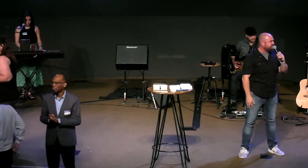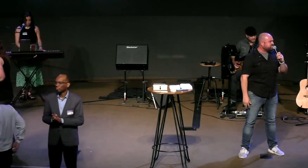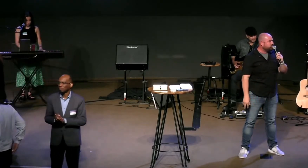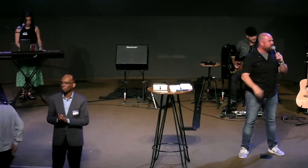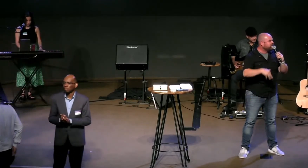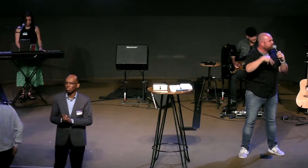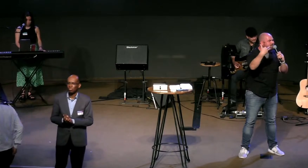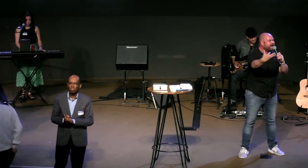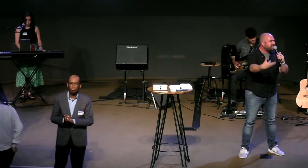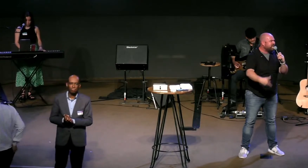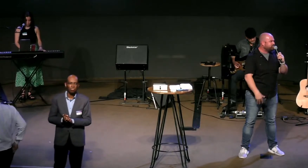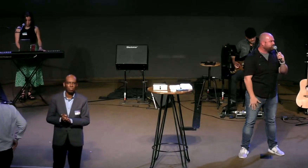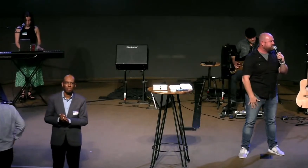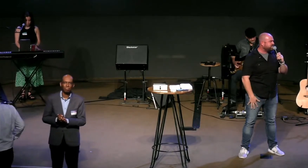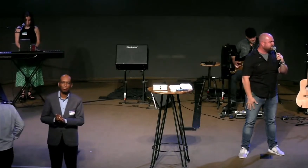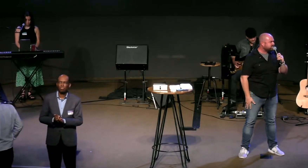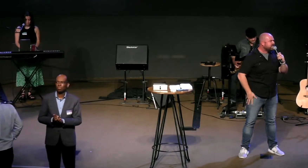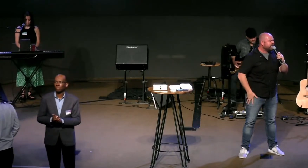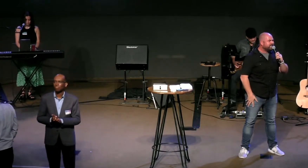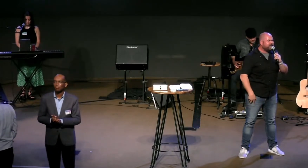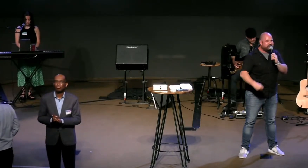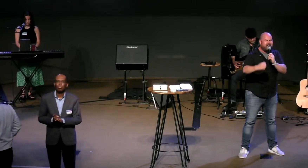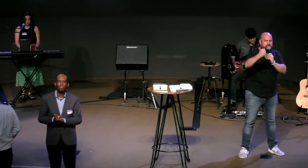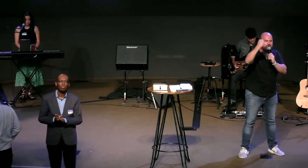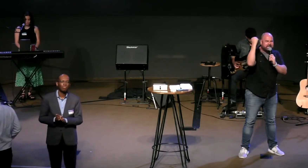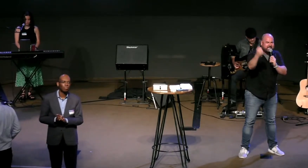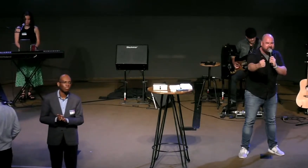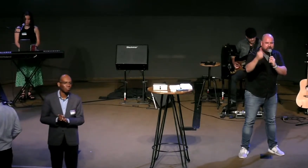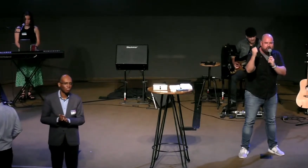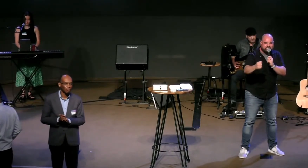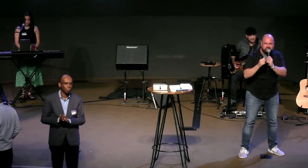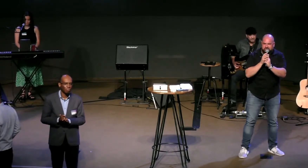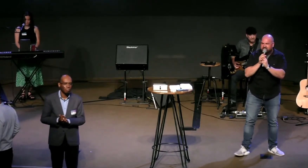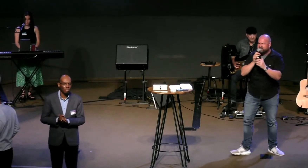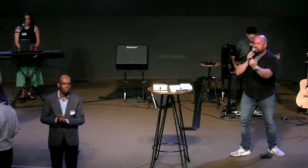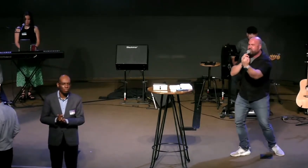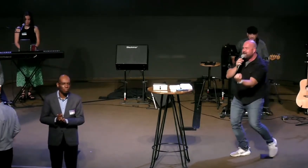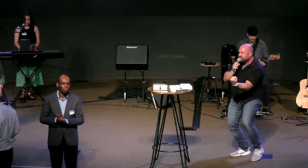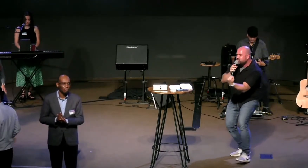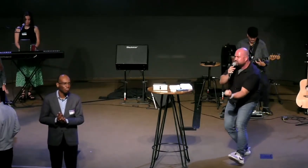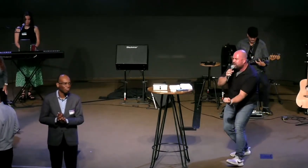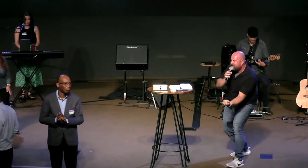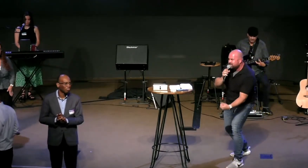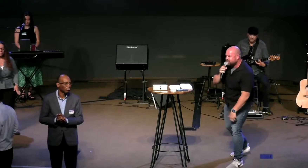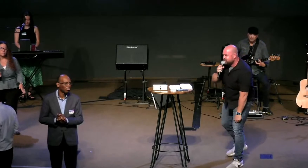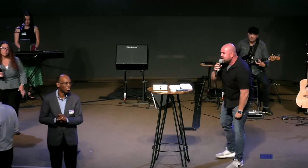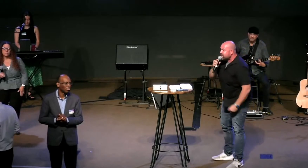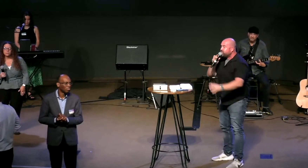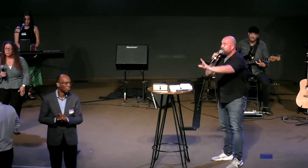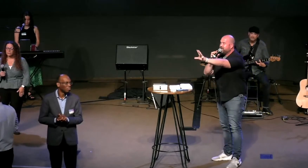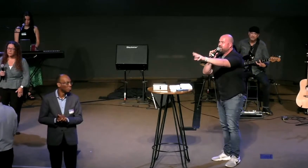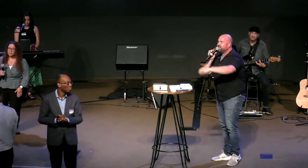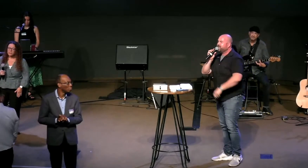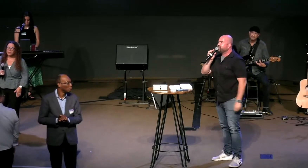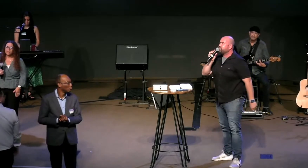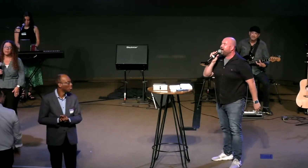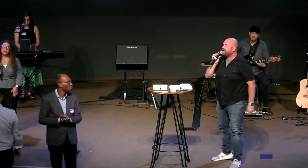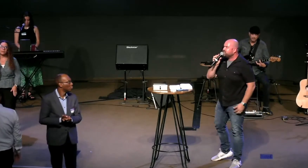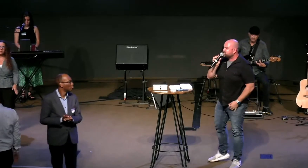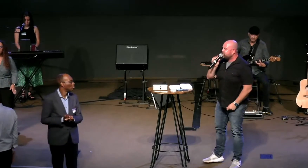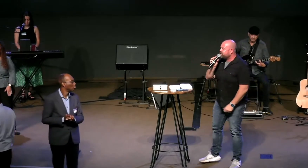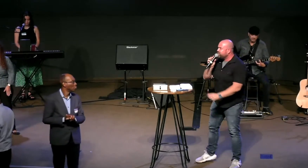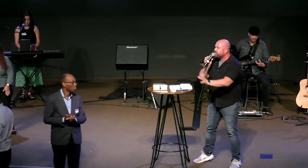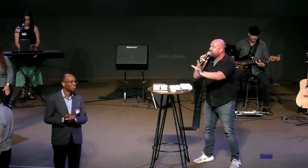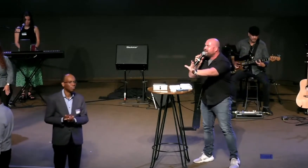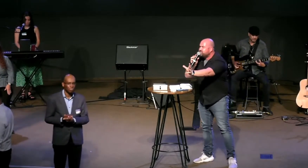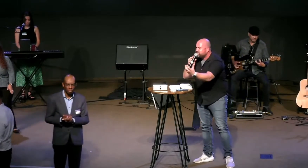that this morning in the mighty name of jesus and allow god to bring healing and registration and break those bondages if you need healing in your body